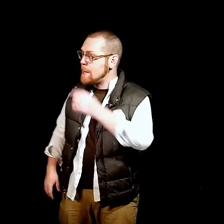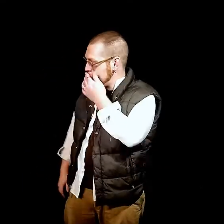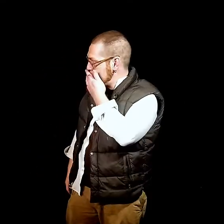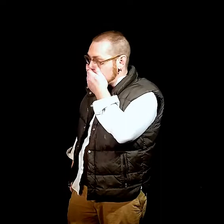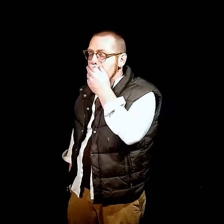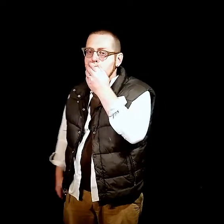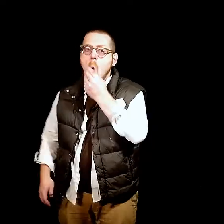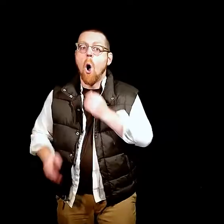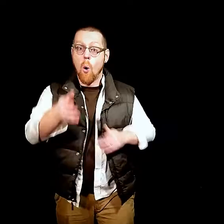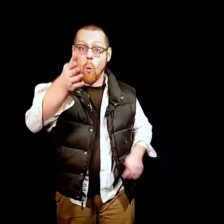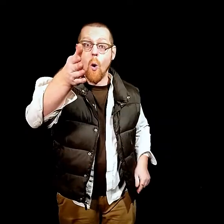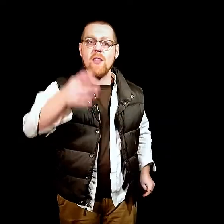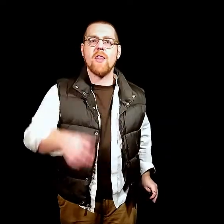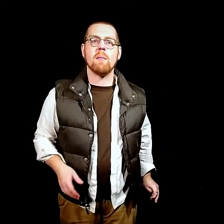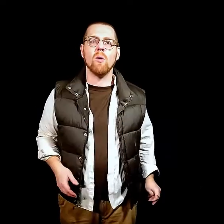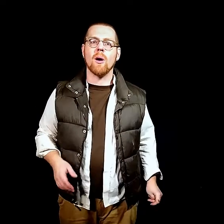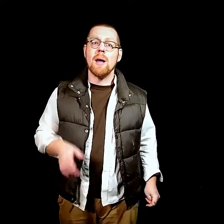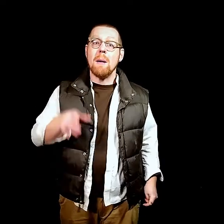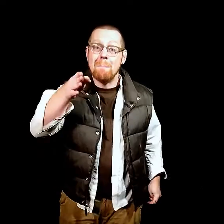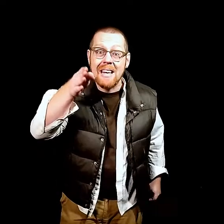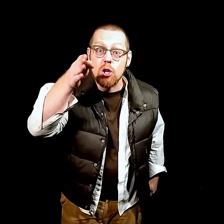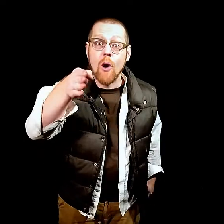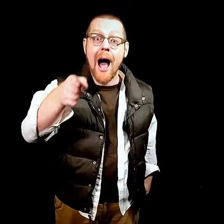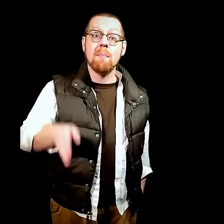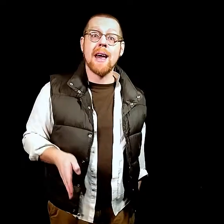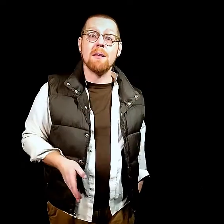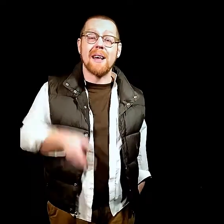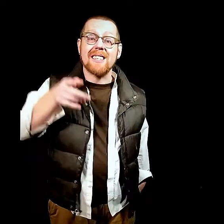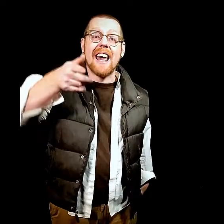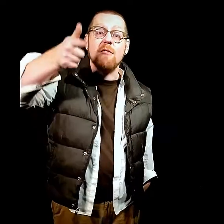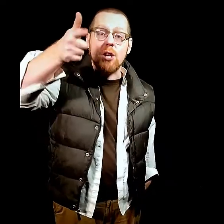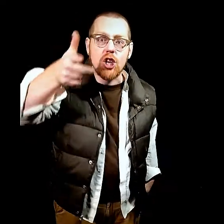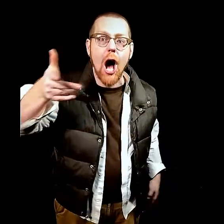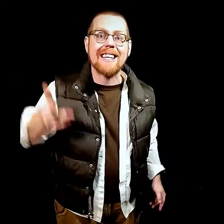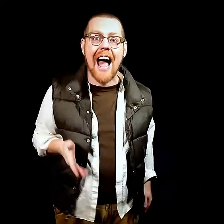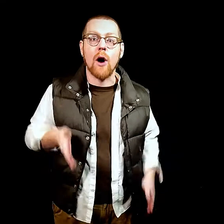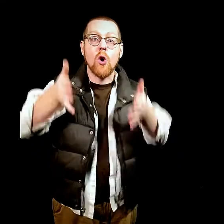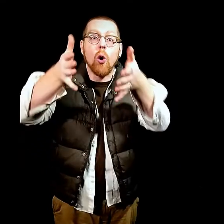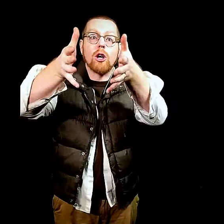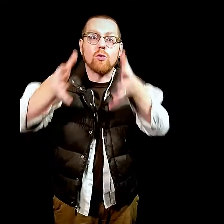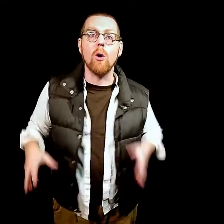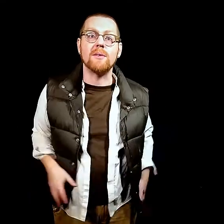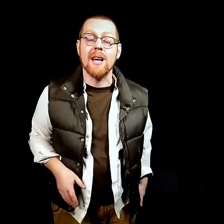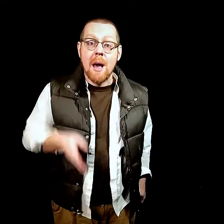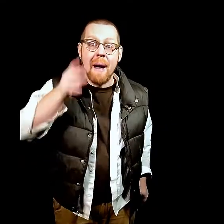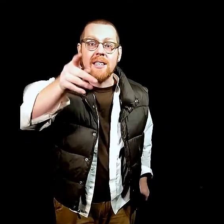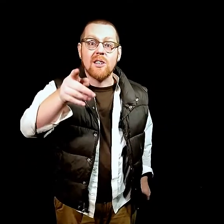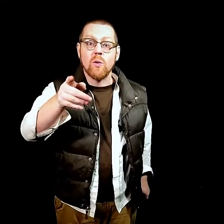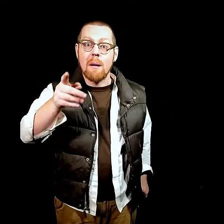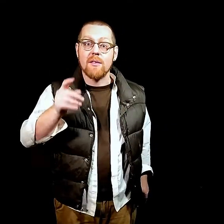one thing more. Many cry, man, because they have been shot down or groped. Many still remember the